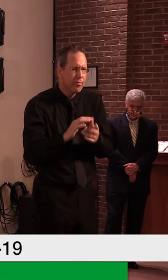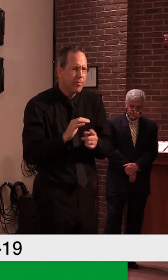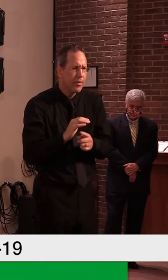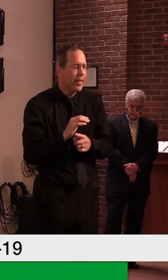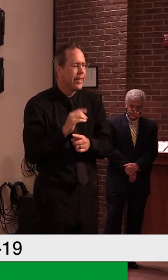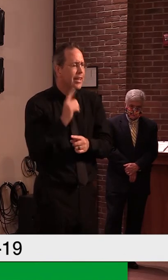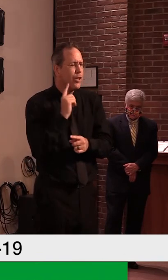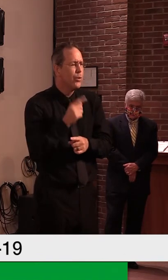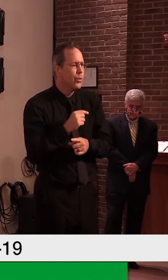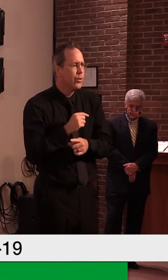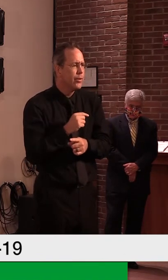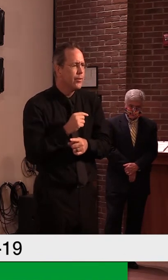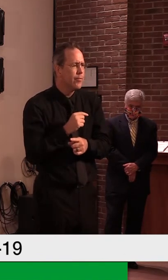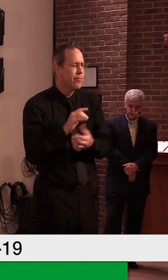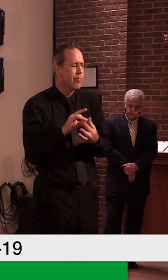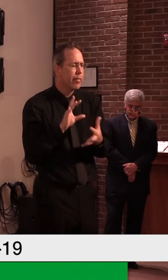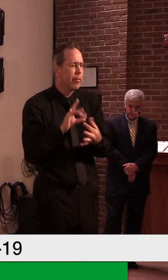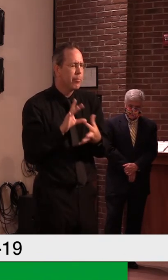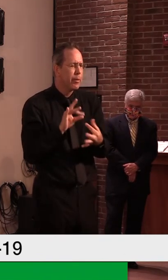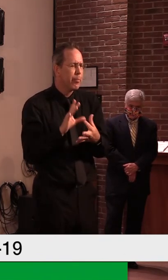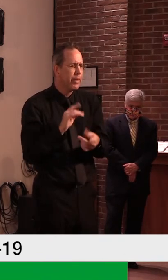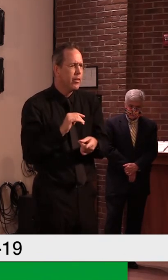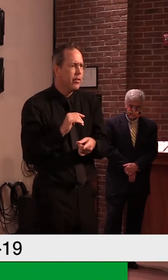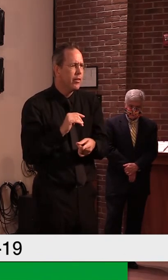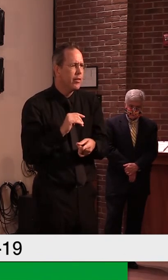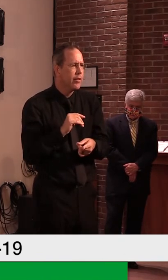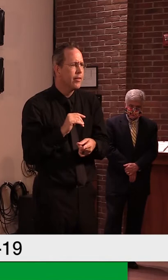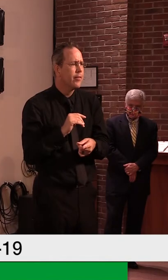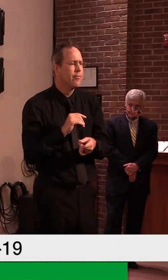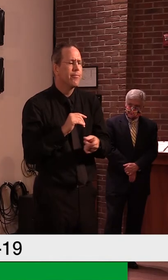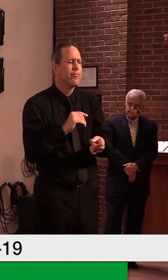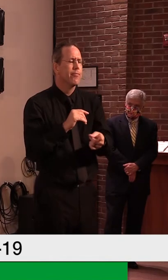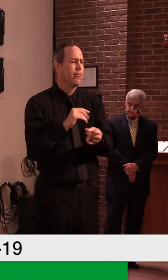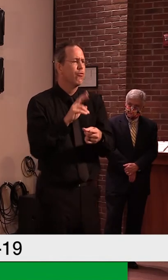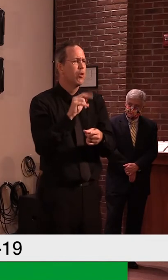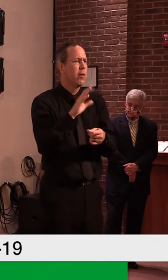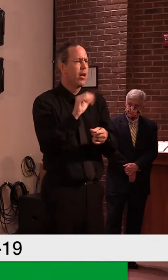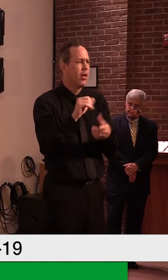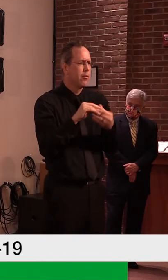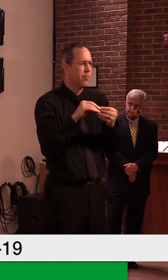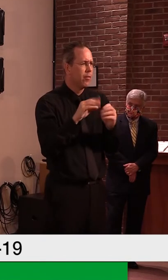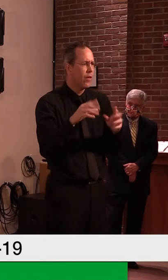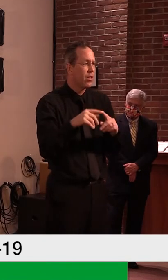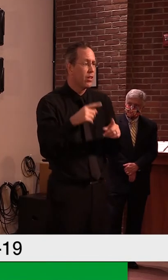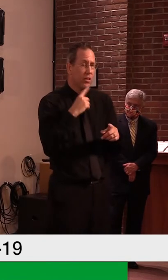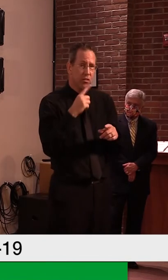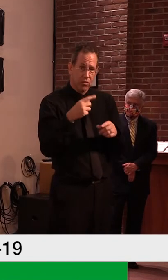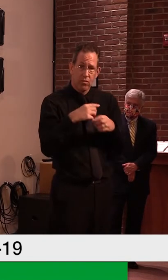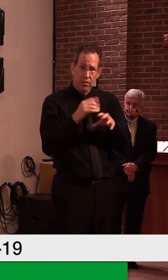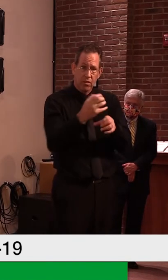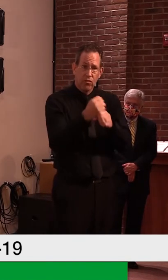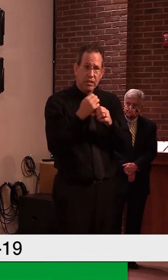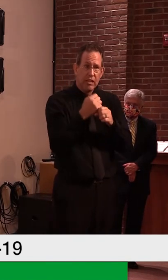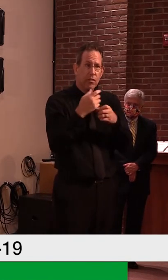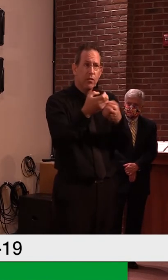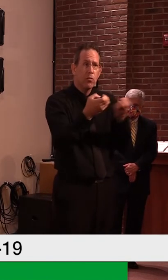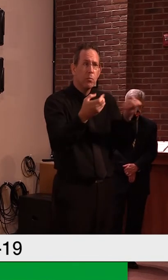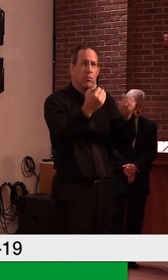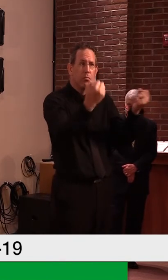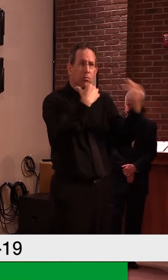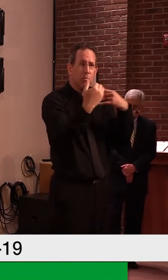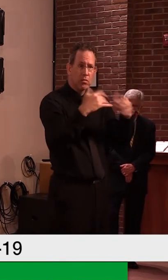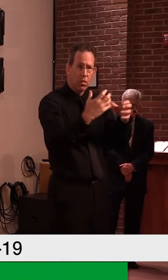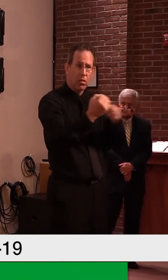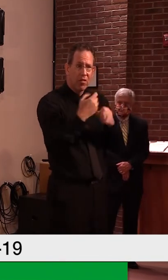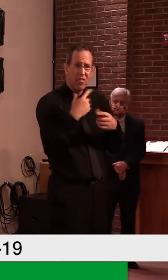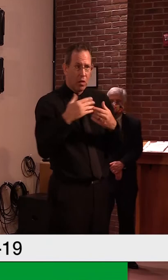I think he's saying we'd have supply. He's just confirming we have supplies still coming in. Yeah, John, if you, uh, we